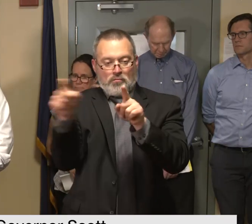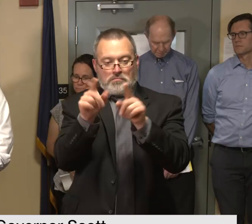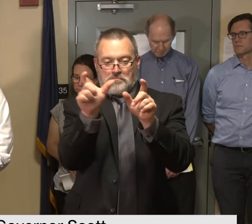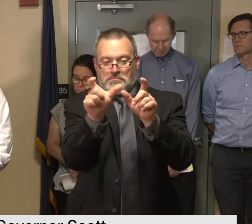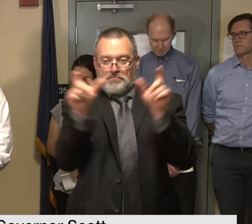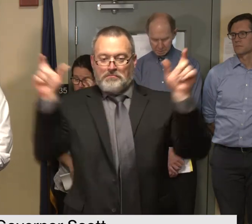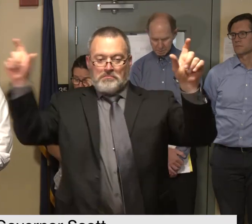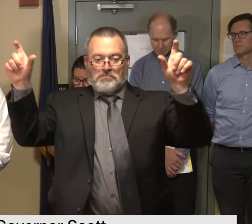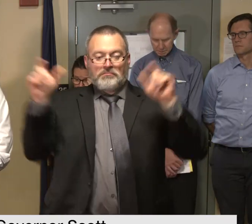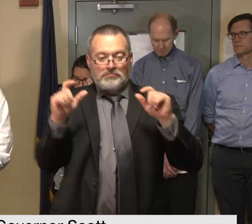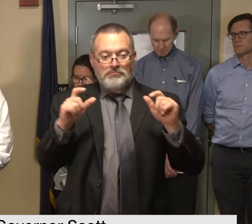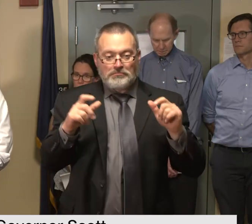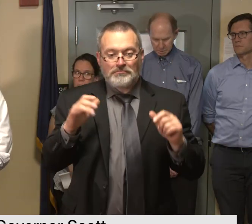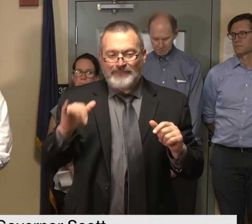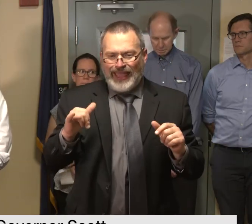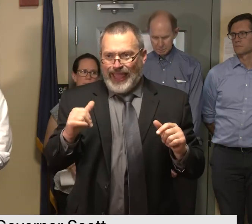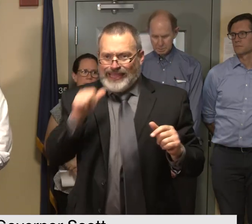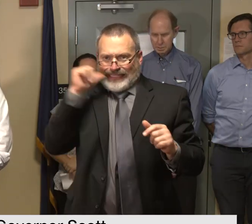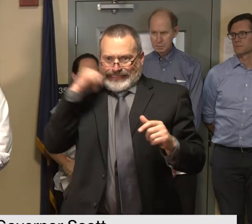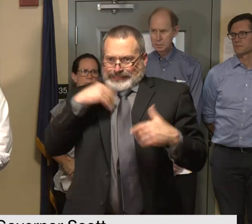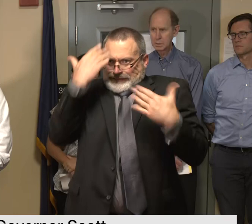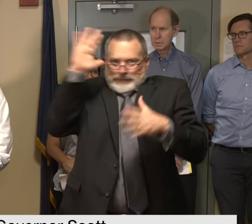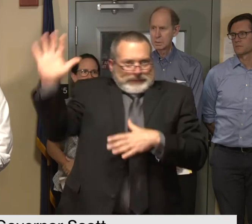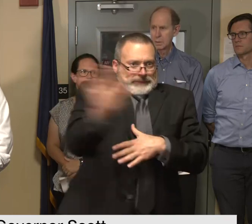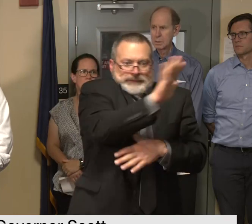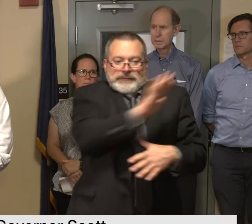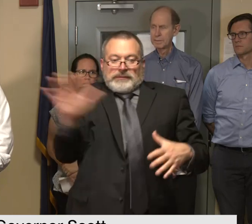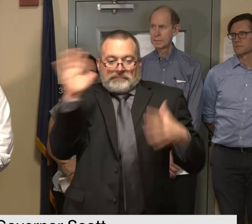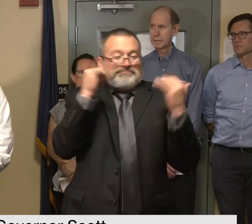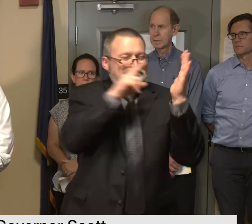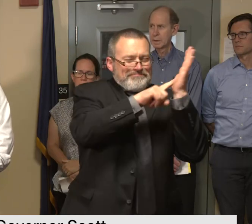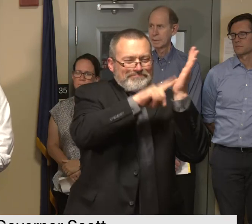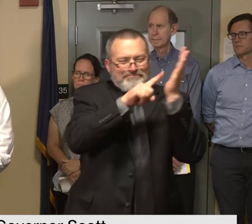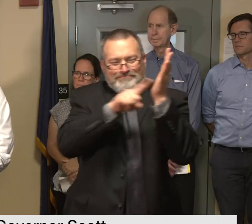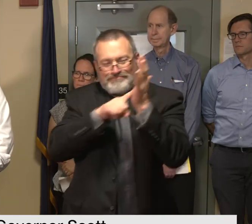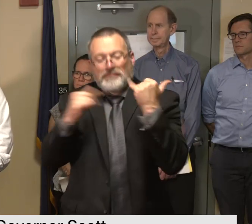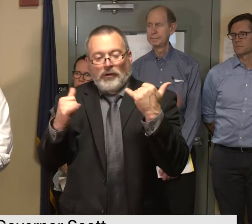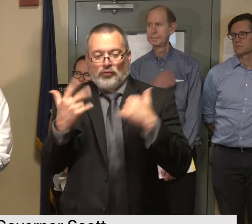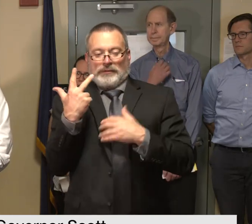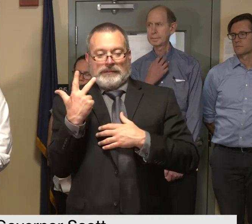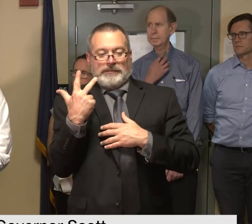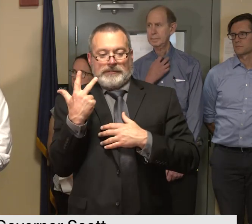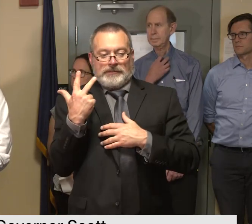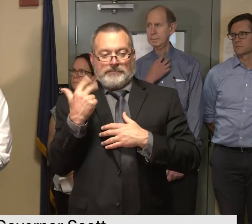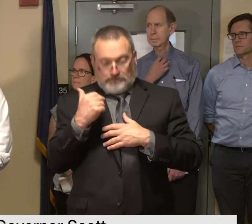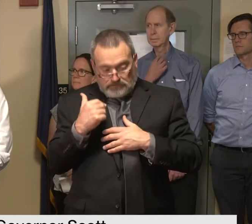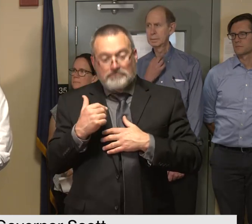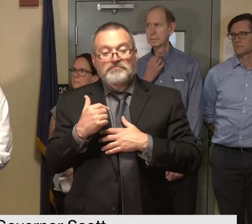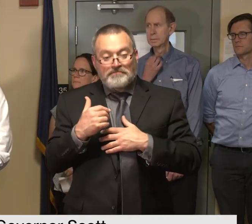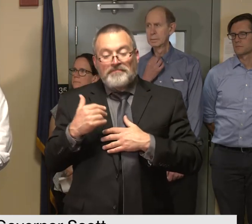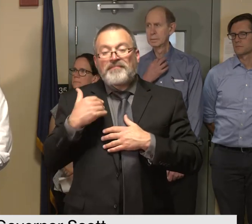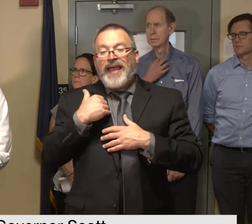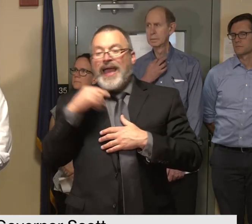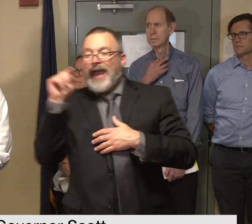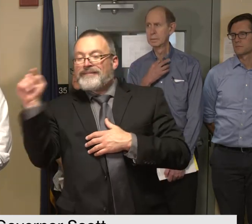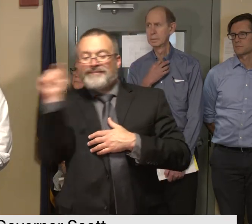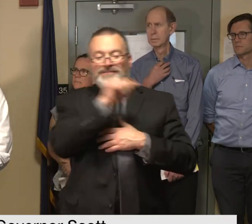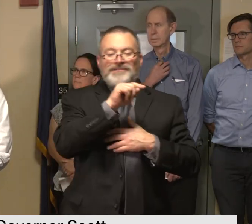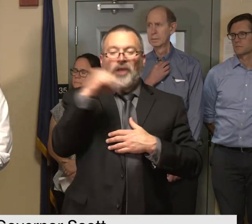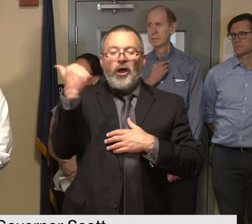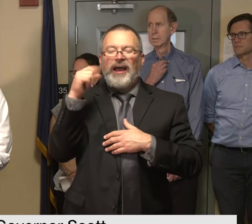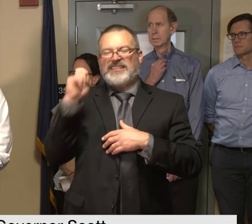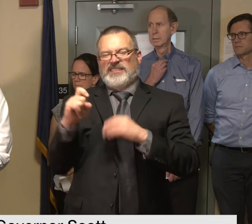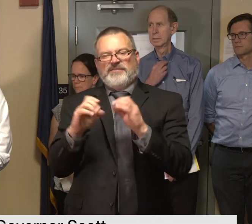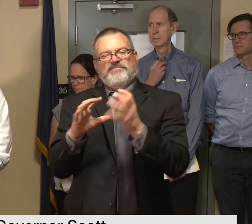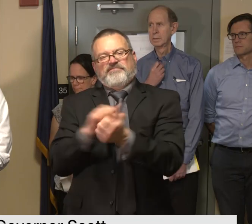the extent of damage but in sections that i haven't mentioned there are damage and in one section